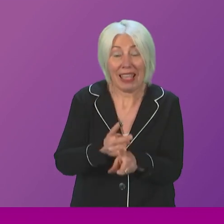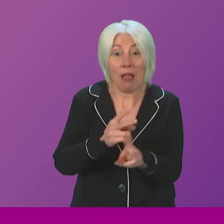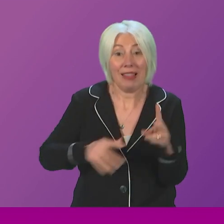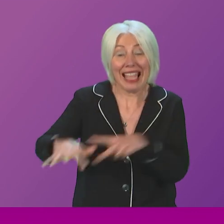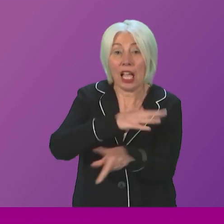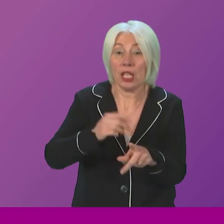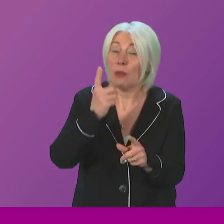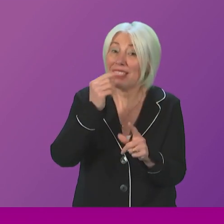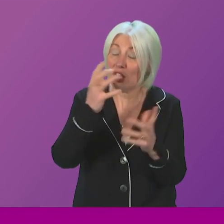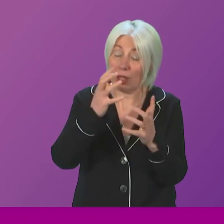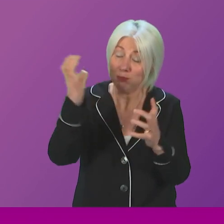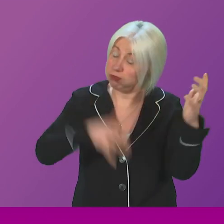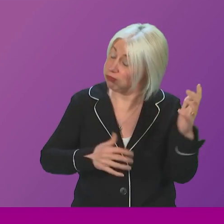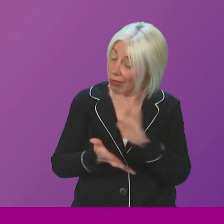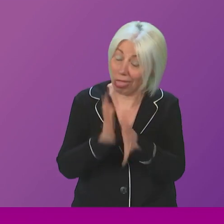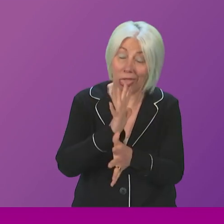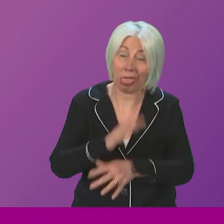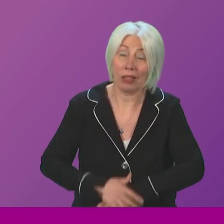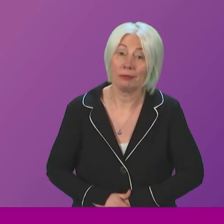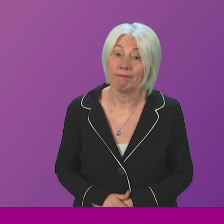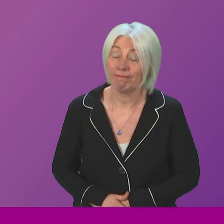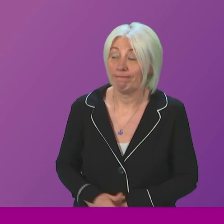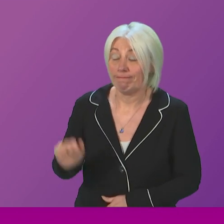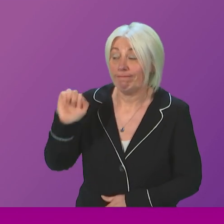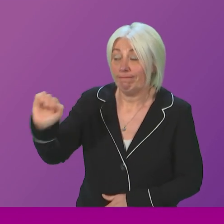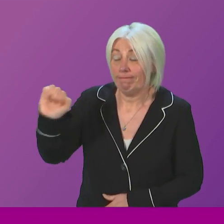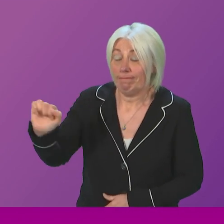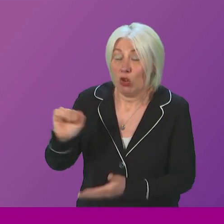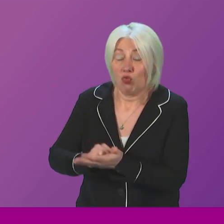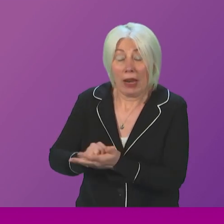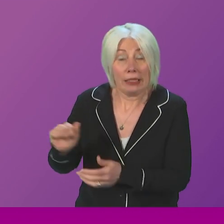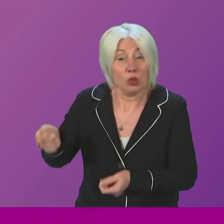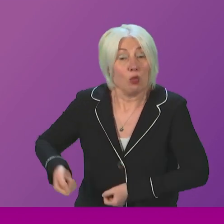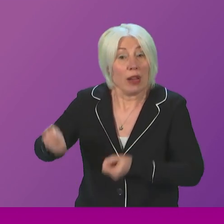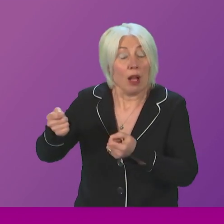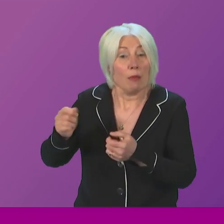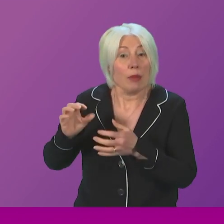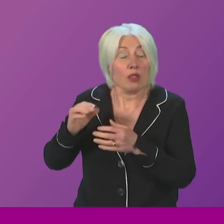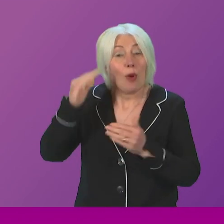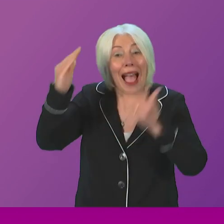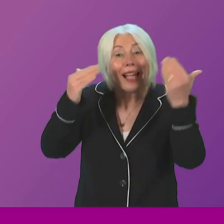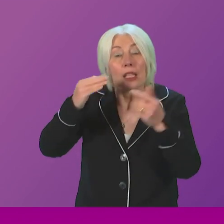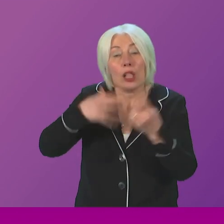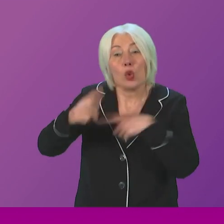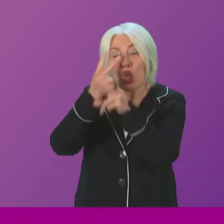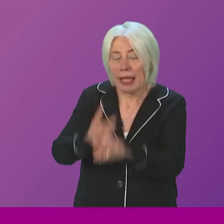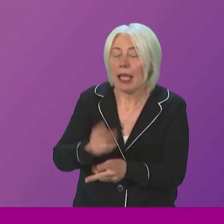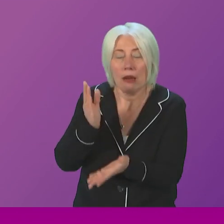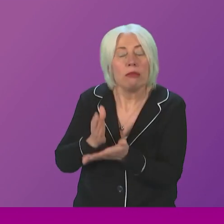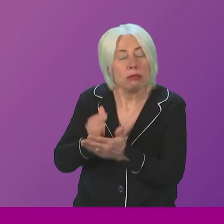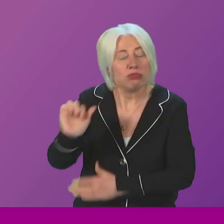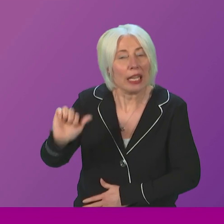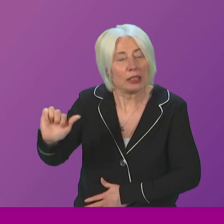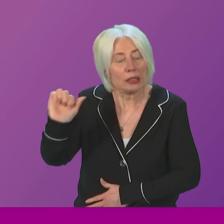Minister. Let me recognise that Monica Lennon has often rightly raised these issues around adult social care in particular, and that, of course,